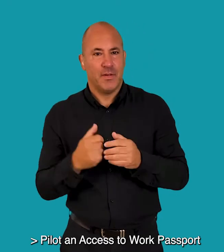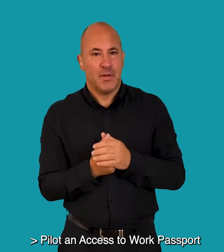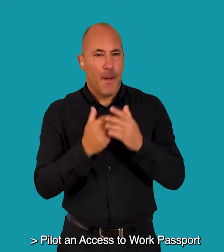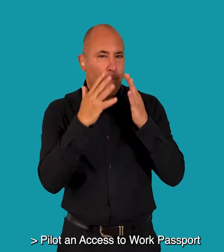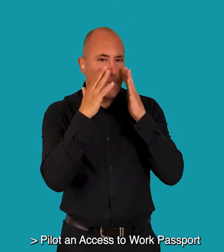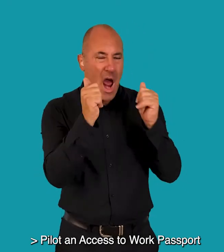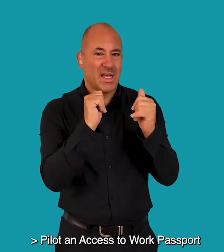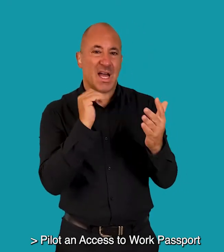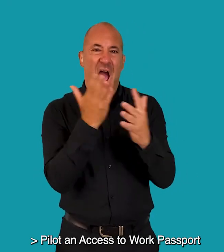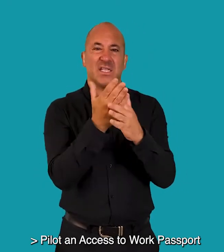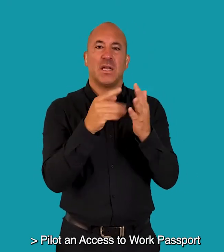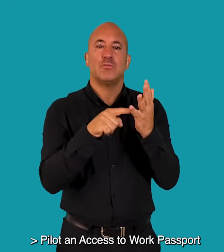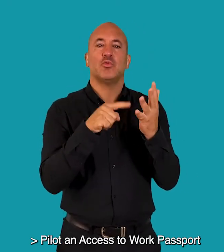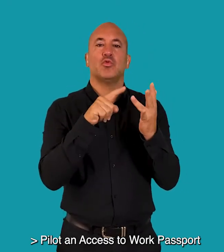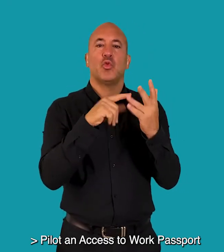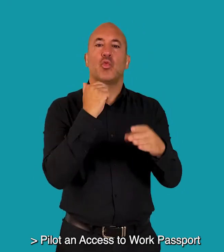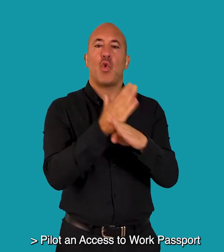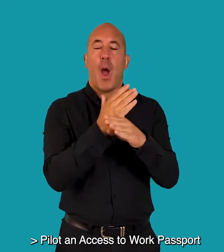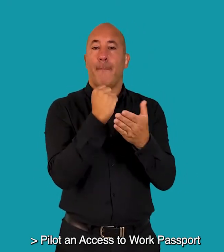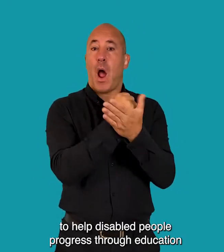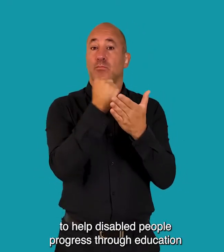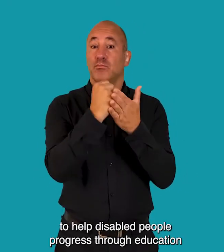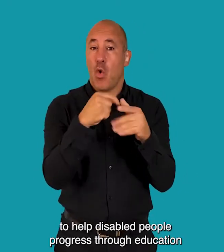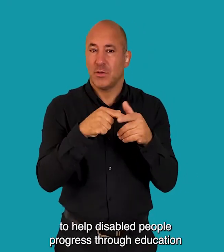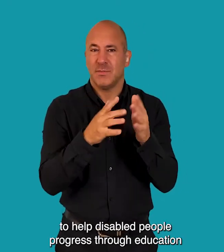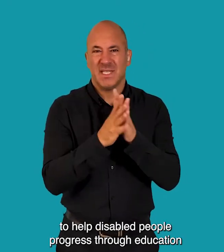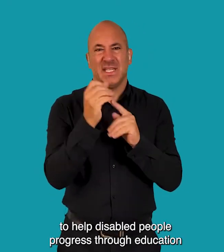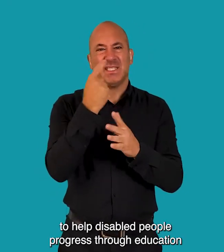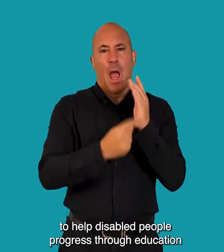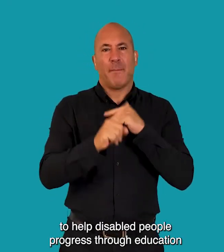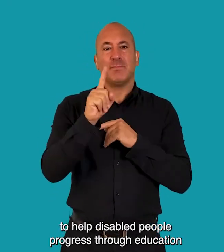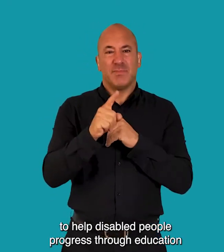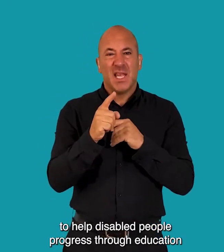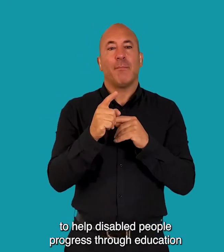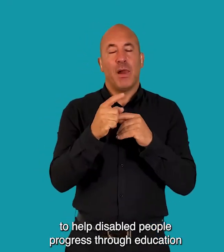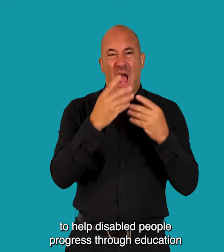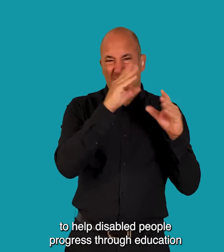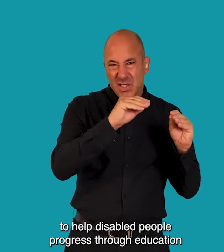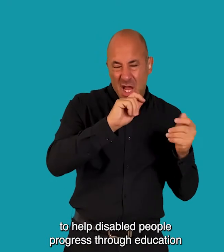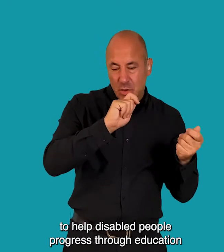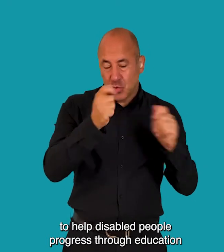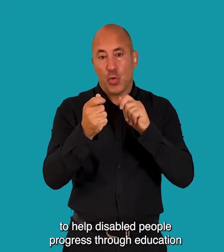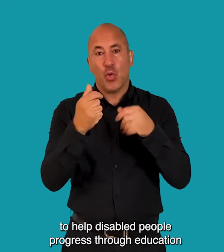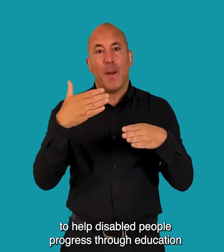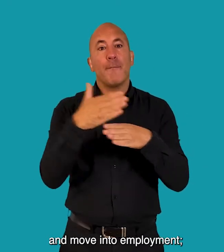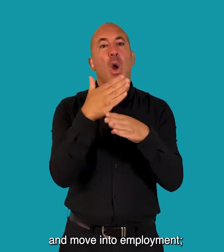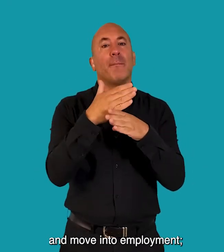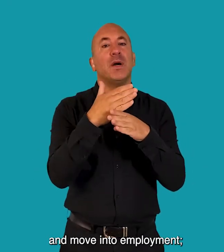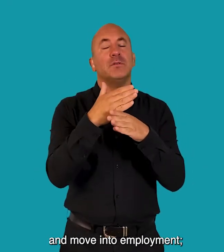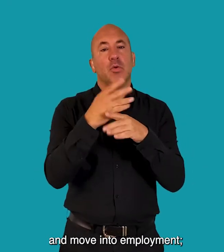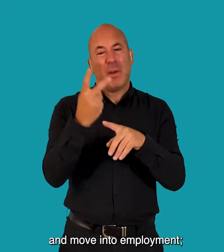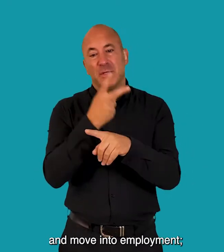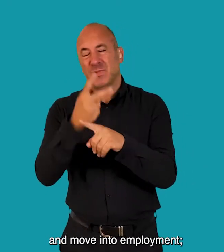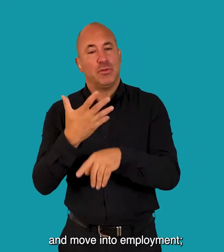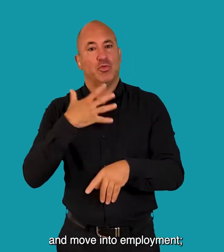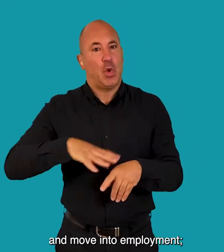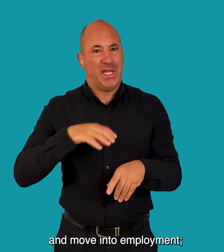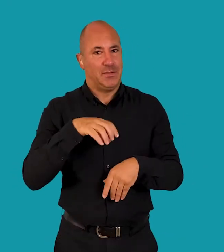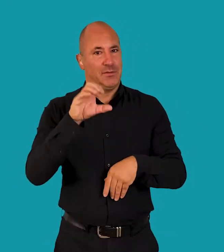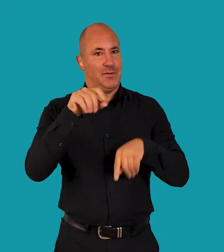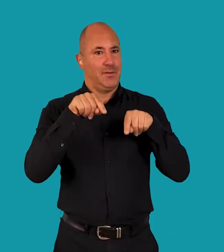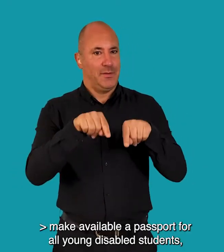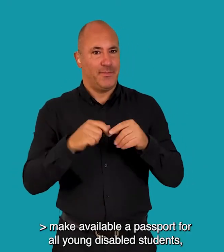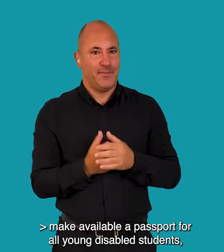Pilot an access to work passport to help disabled people progress through education and move into employment